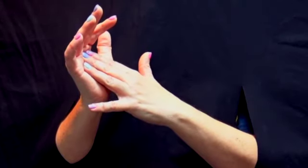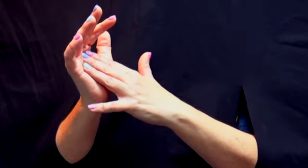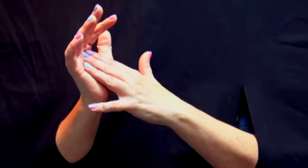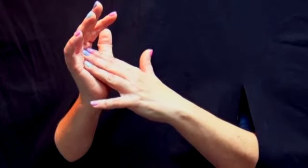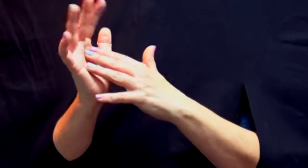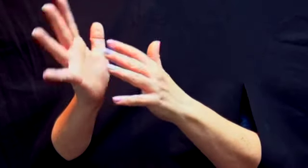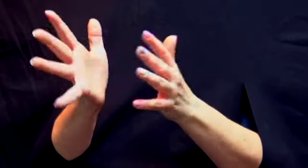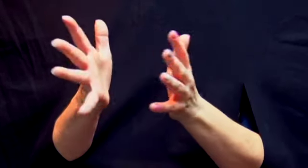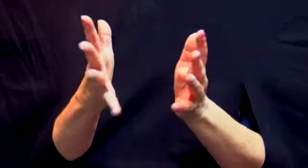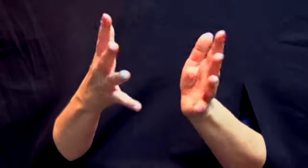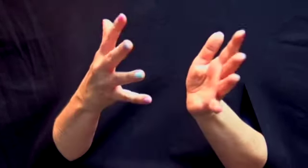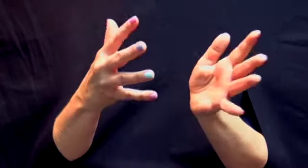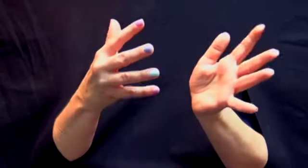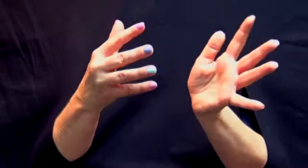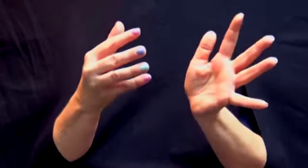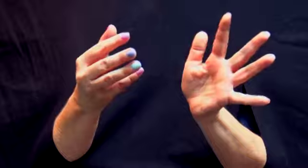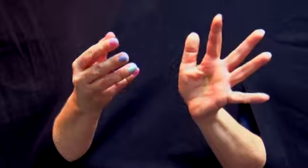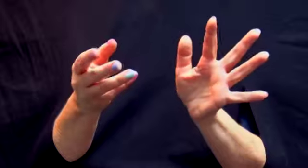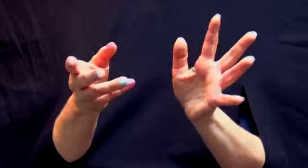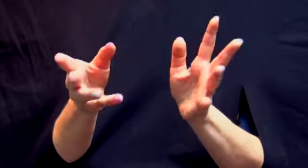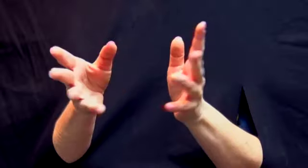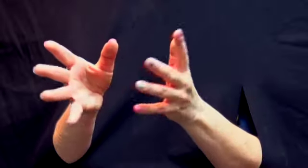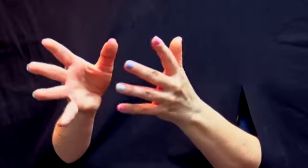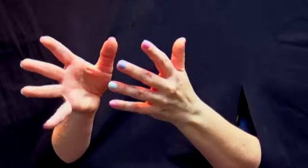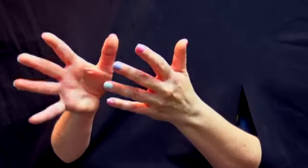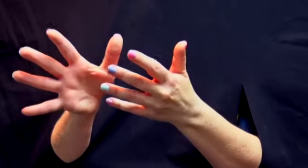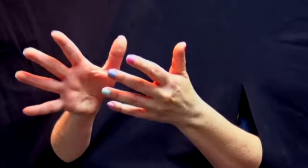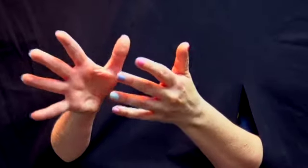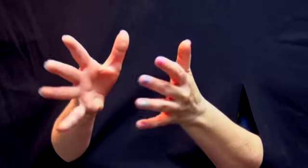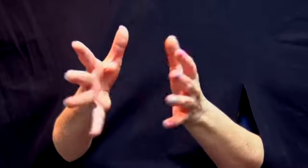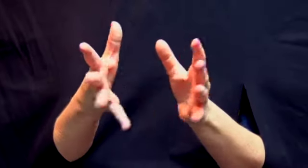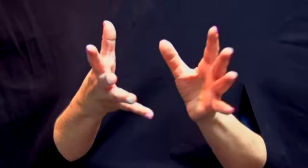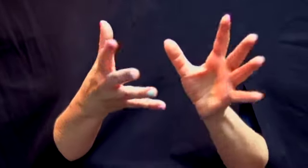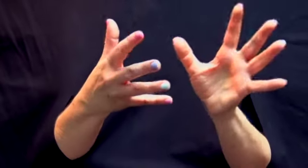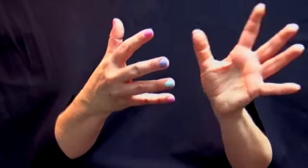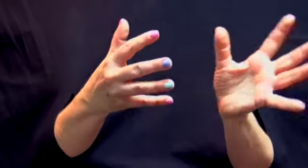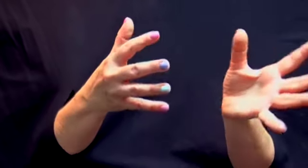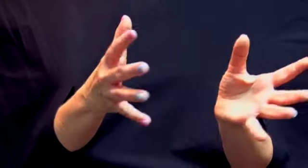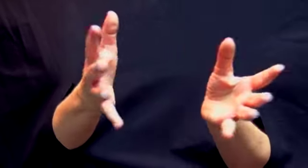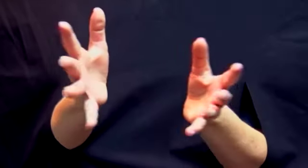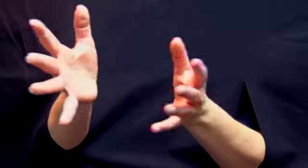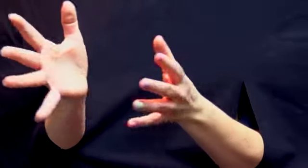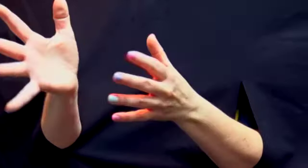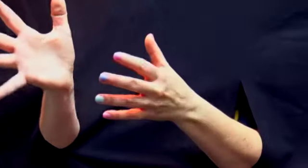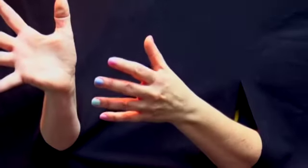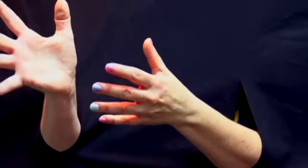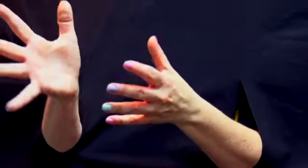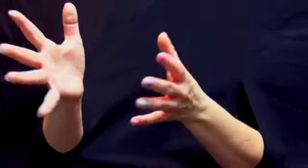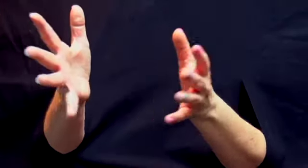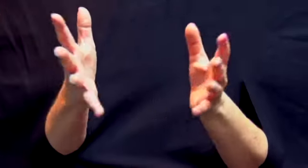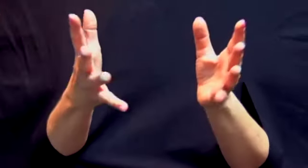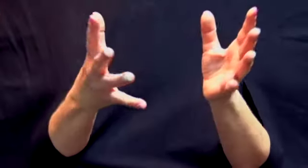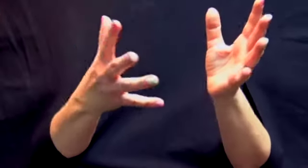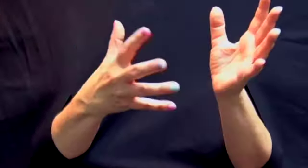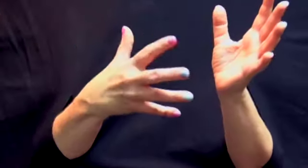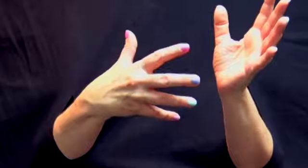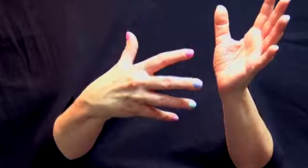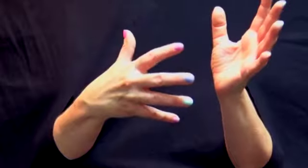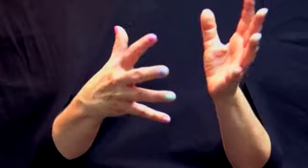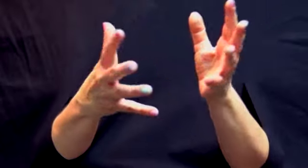So, when I touch, you know, it's a lot like a dance, where I'm touching someone